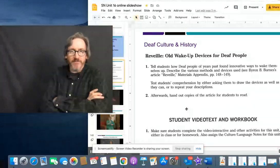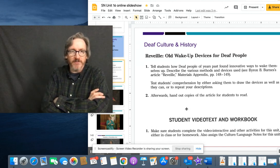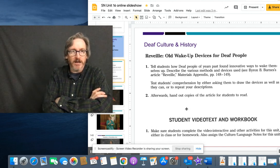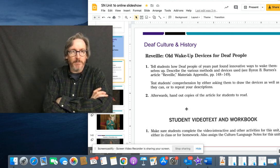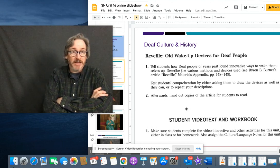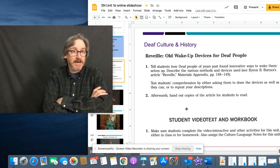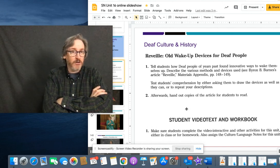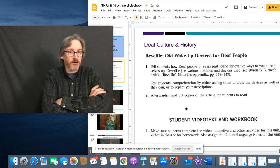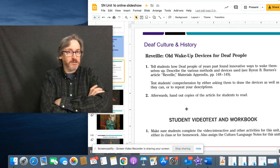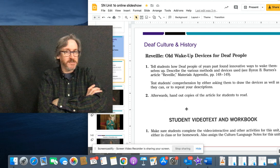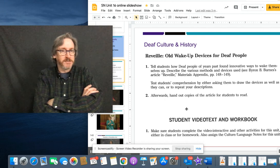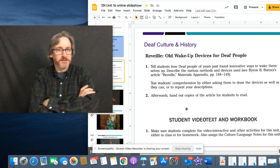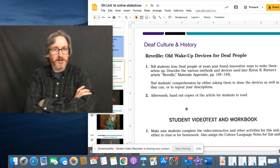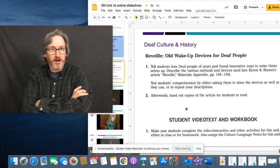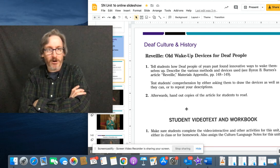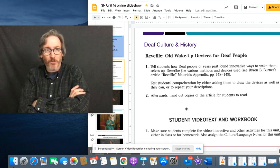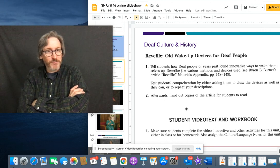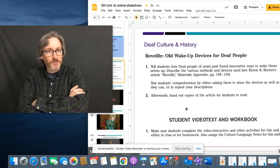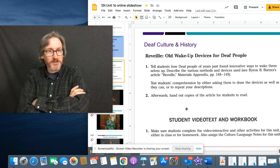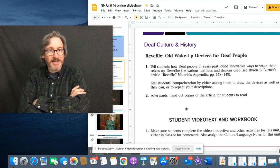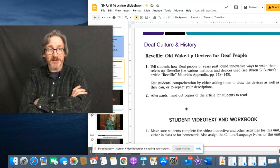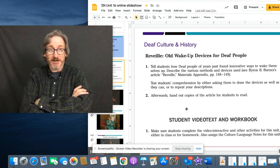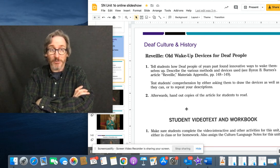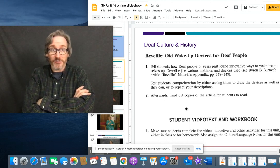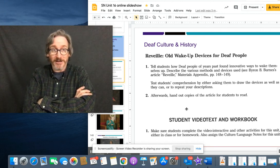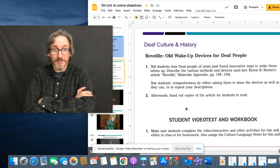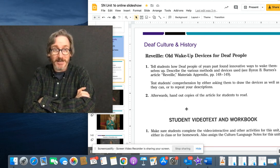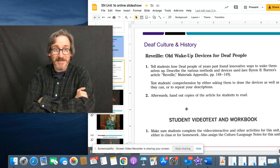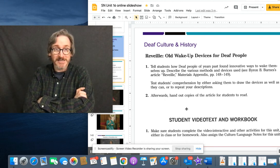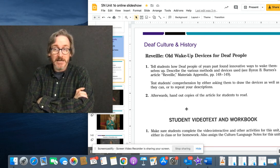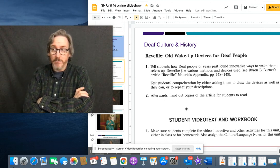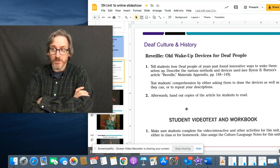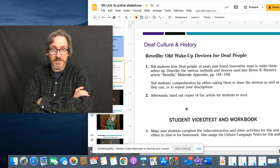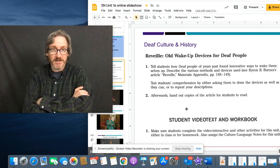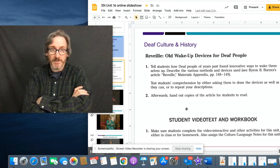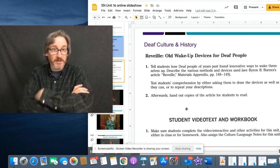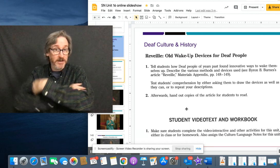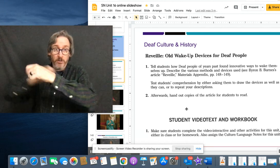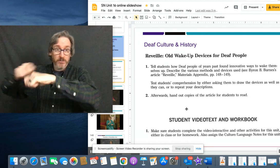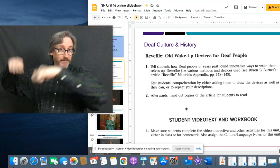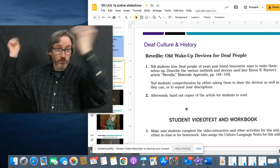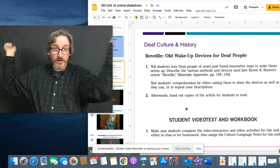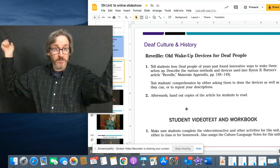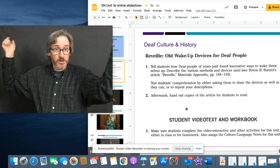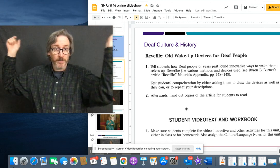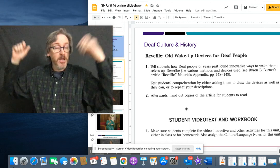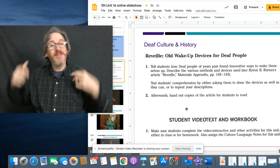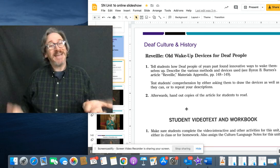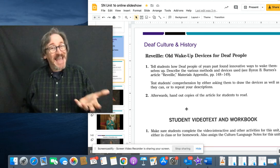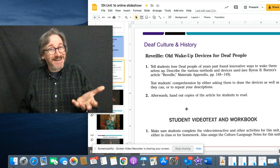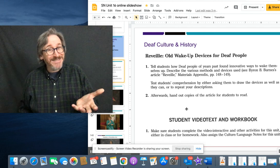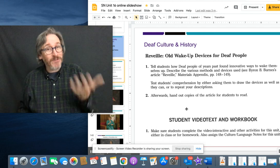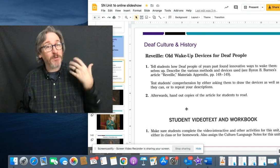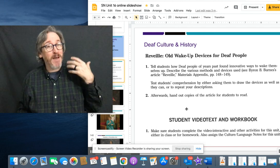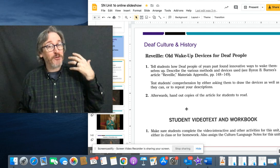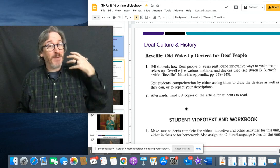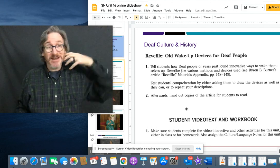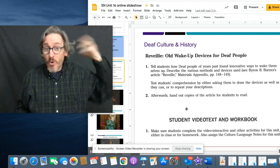it was tough. Blackout curtains are a wonderful thing and a terrible thing because most of the deaf people I know kept their windows open. But